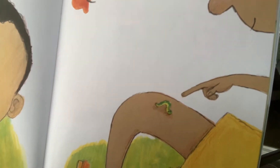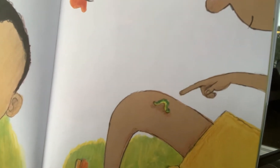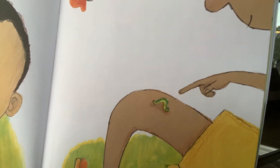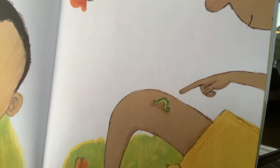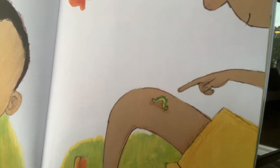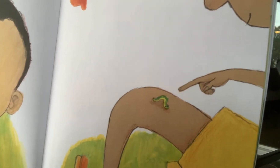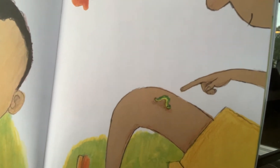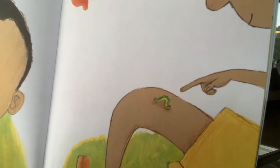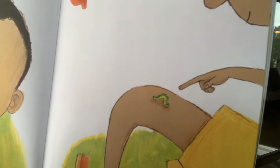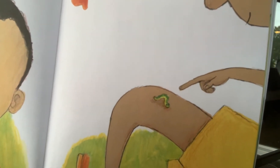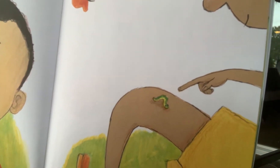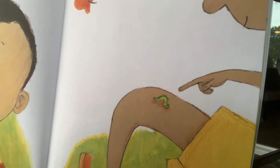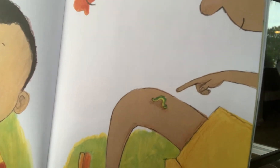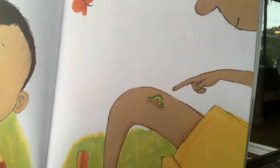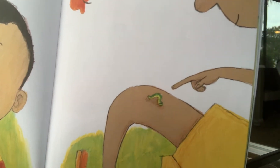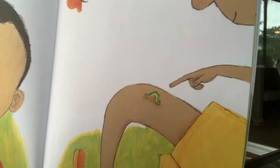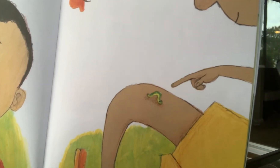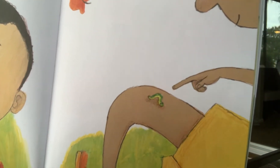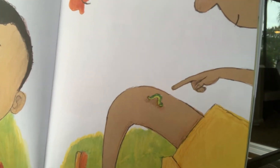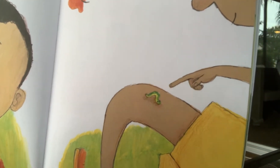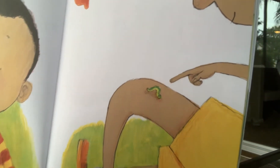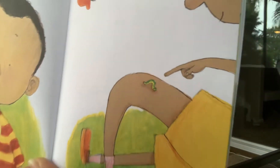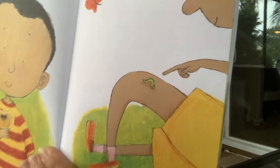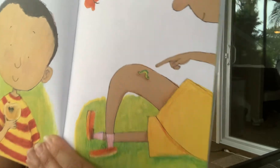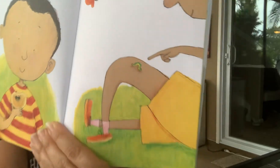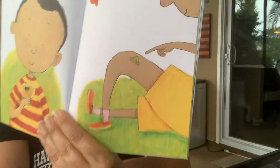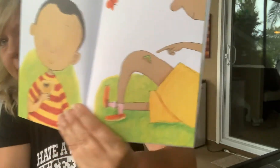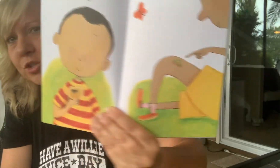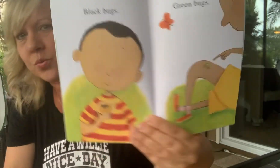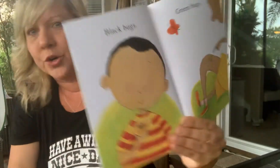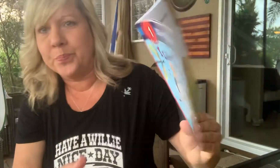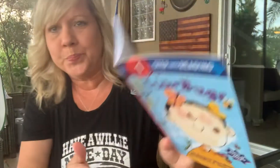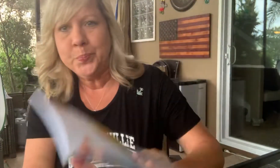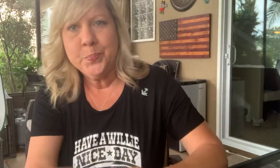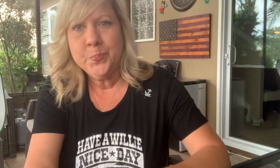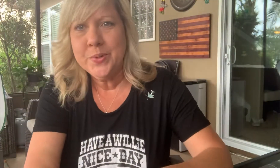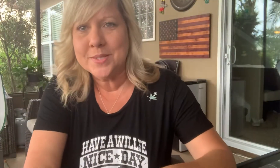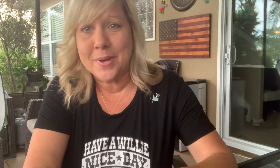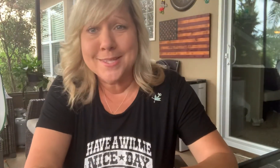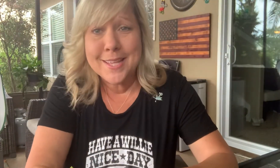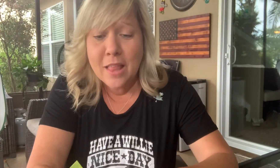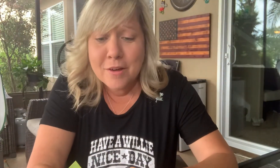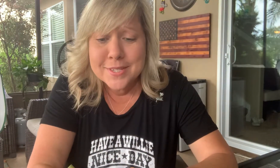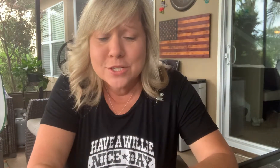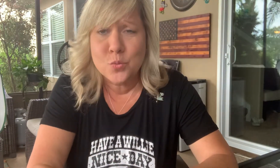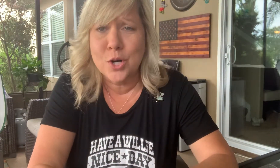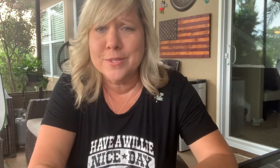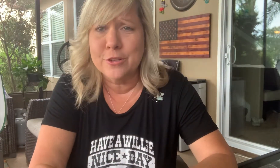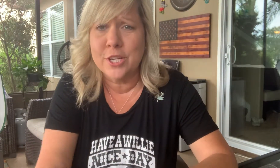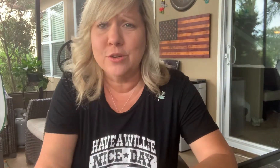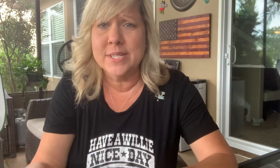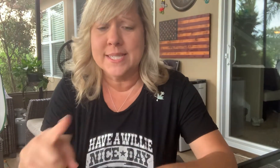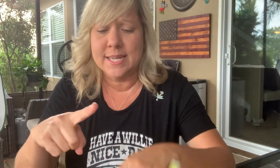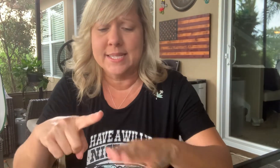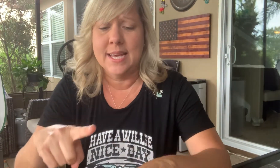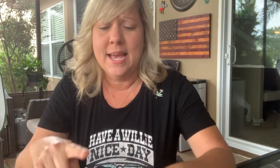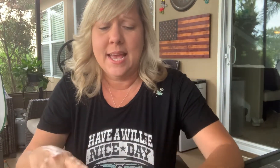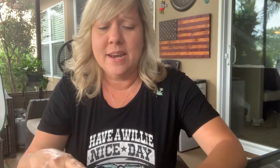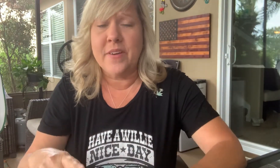We've got a caterpillar. Actually, you know what that is? That's an inchworm. Miss Bessie loves inchworms. They're the cutest things. And if I